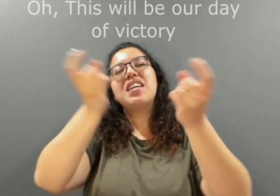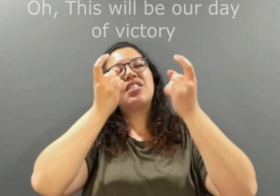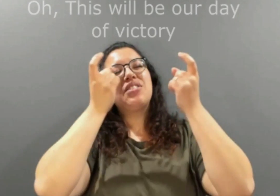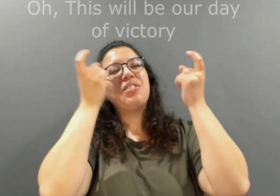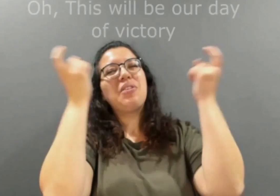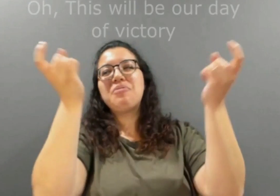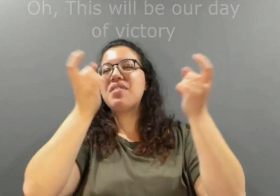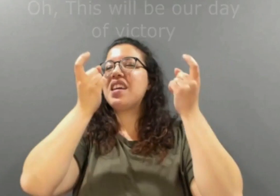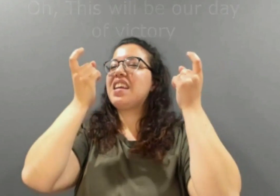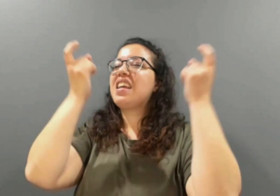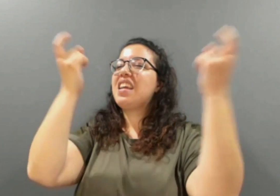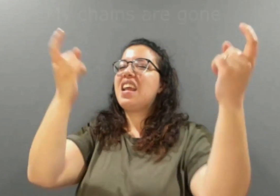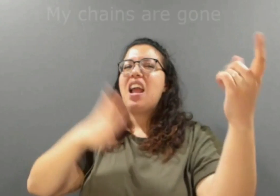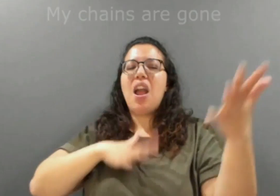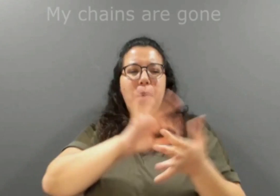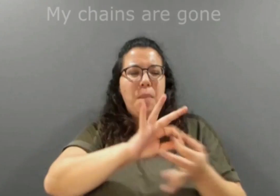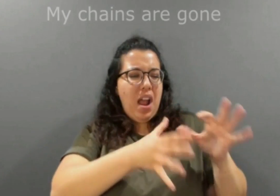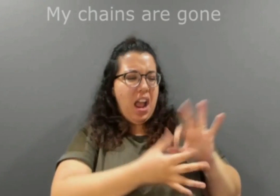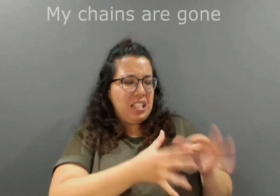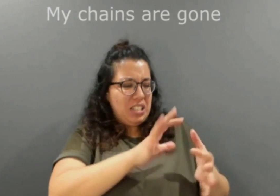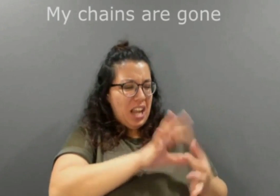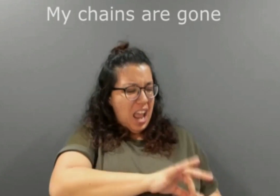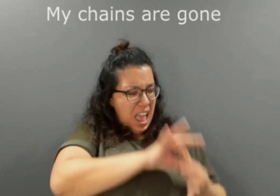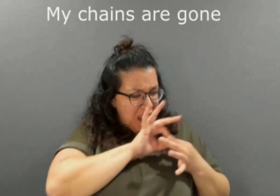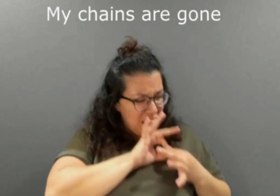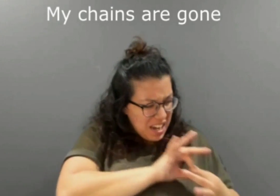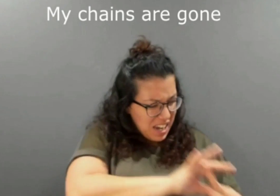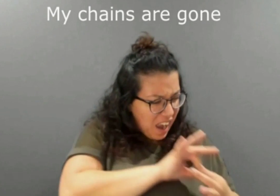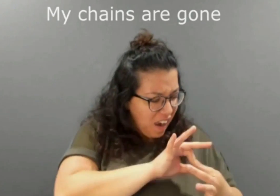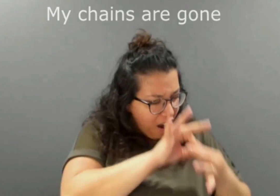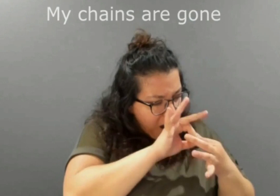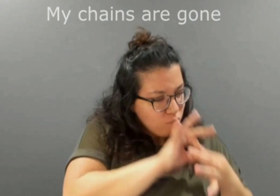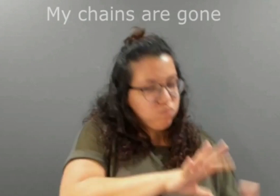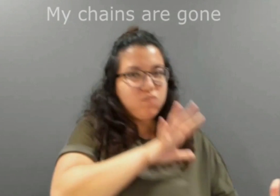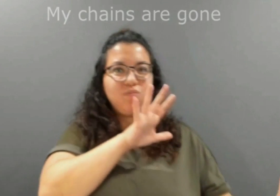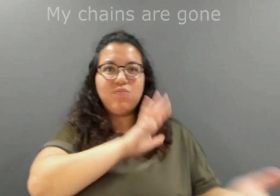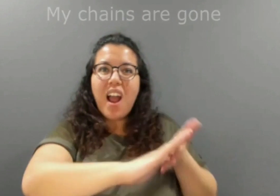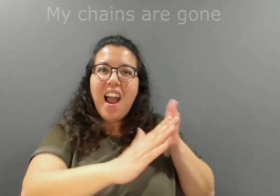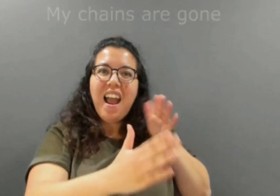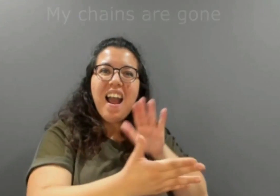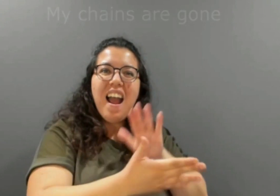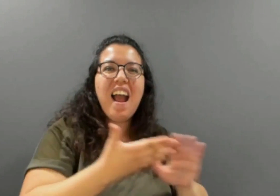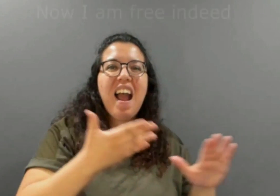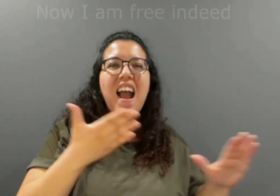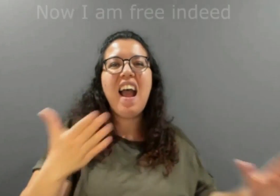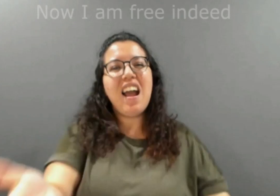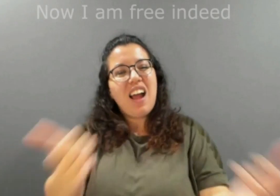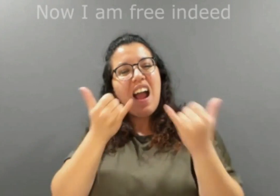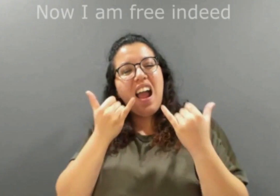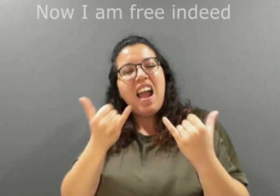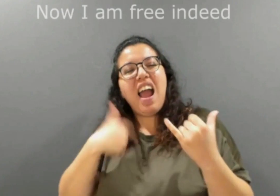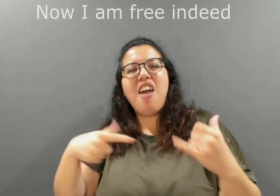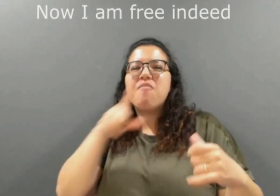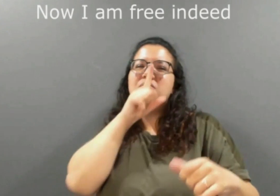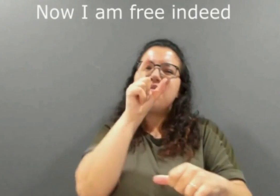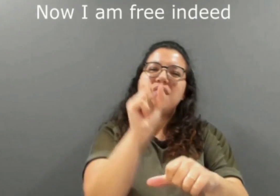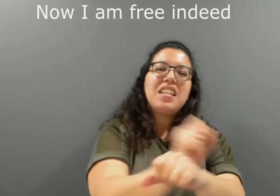My chains are gone Now I am free indeed